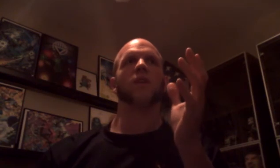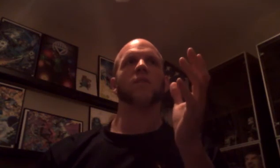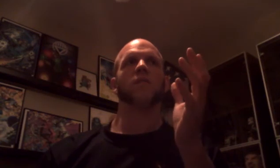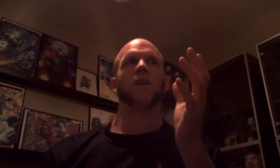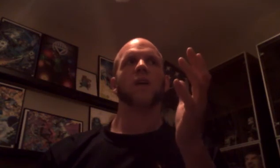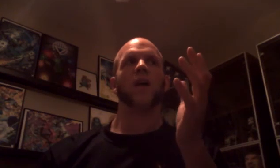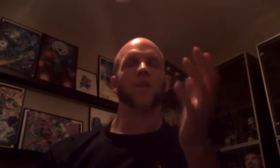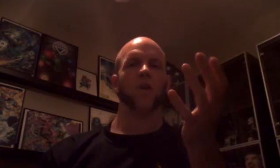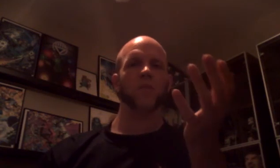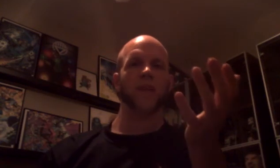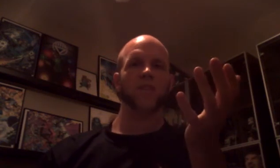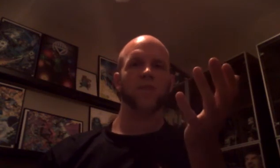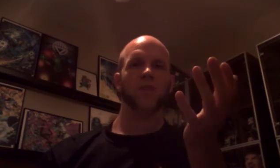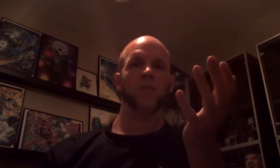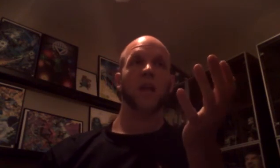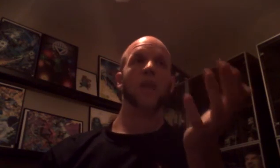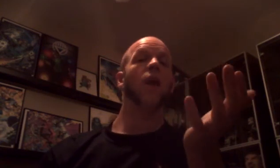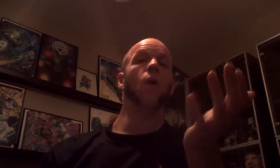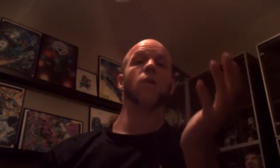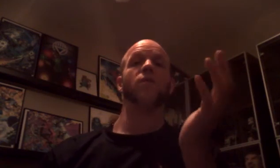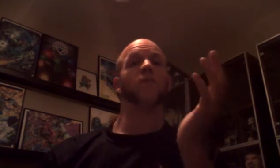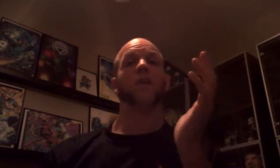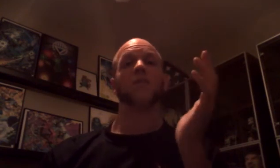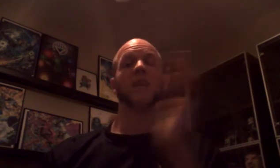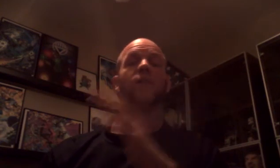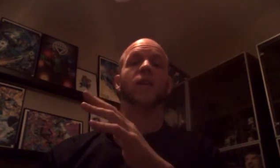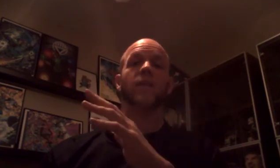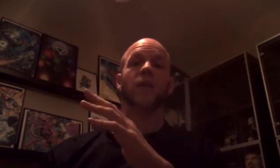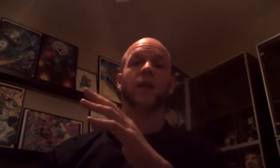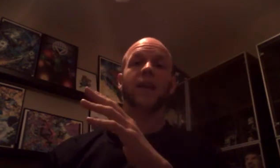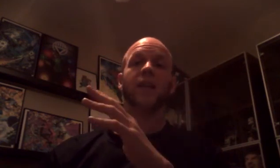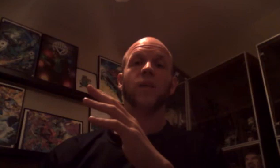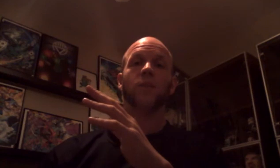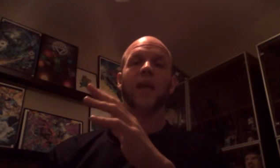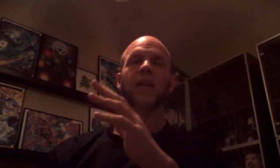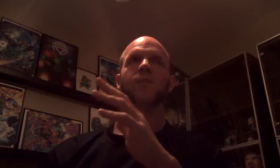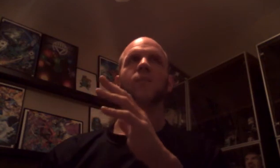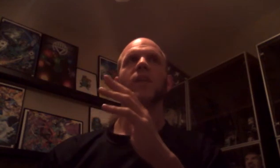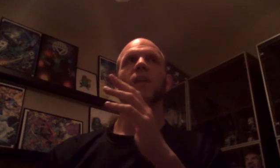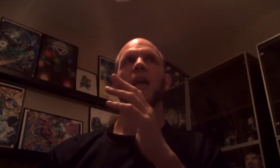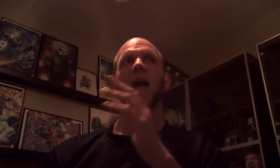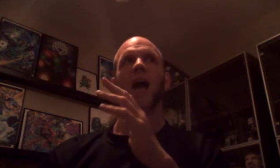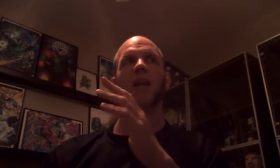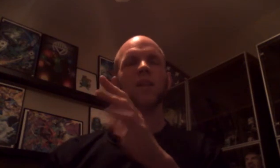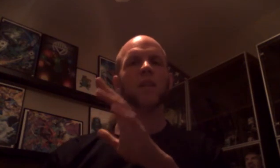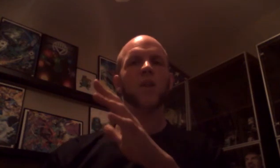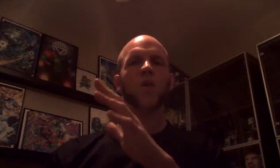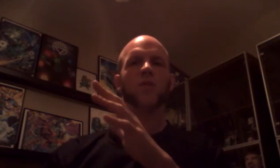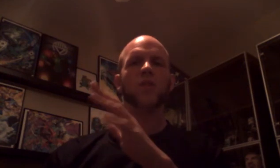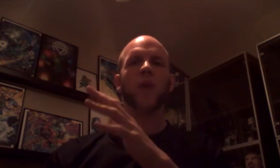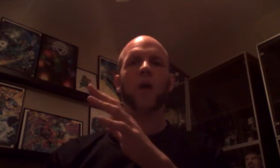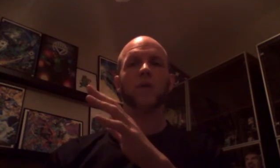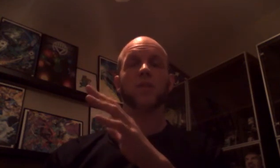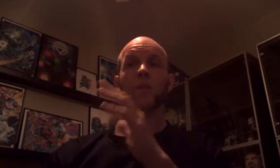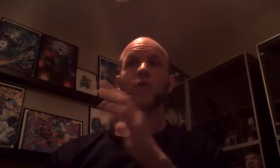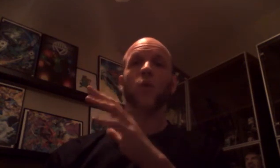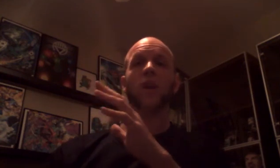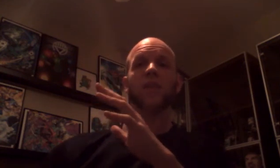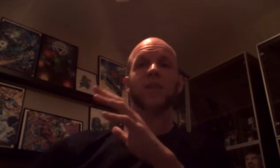an Earth-based film, no. If thought it was entirely going to be him on an alien planet, out of a little over two hours, the majority of it is